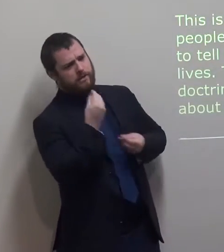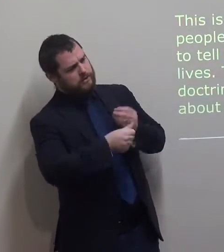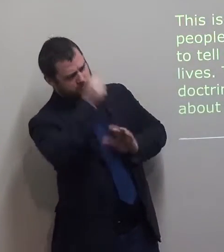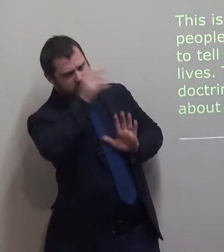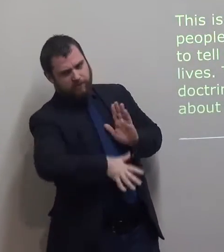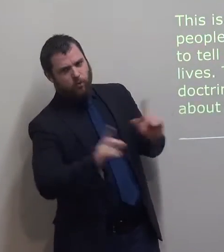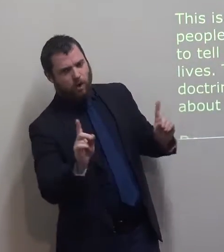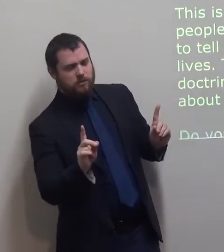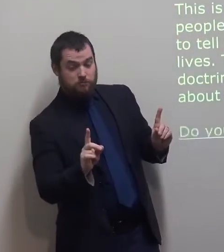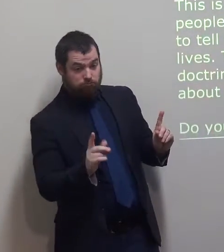there's no doctrine.